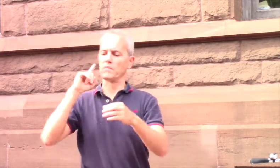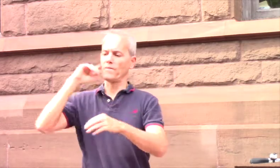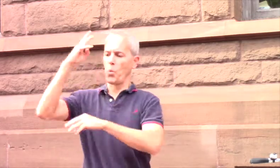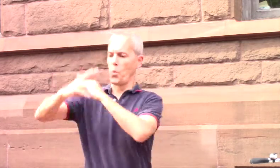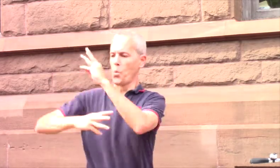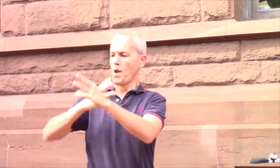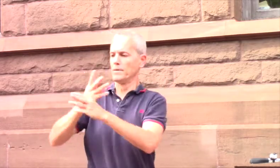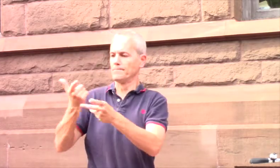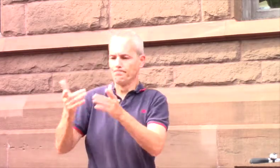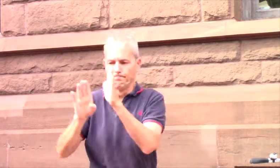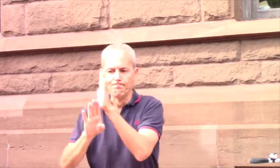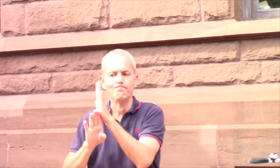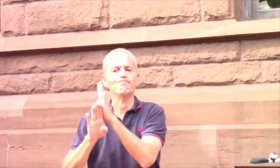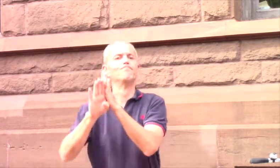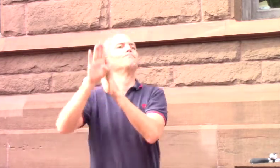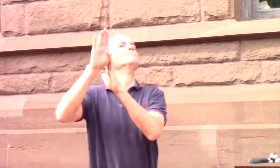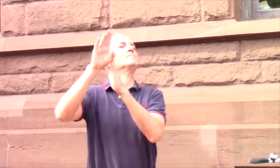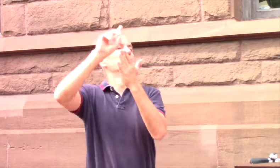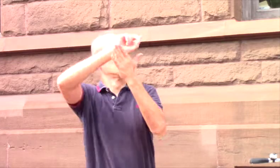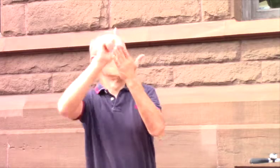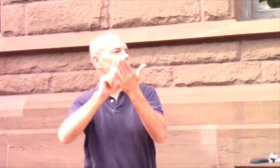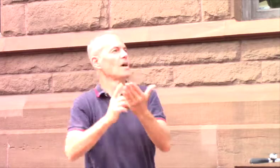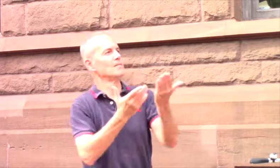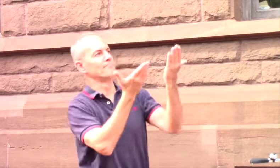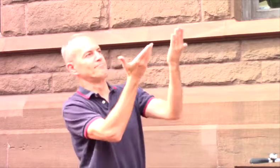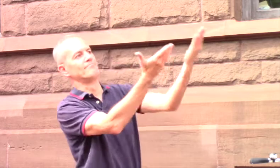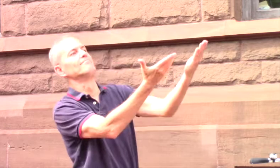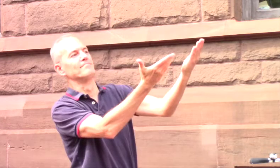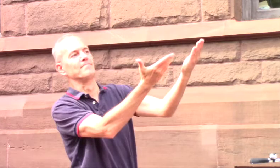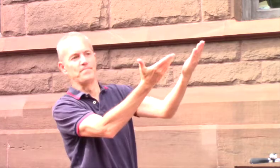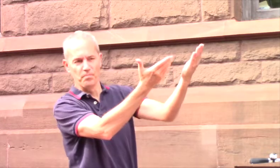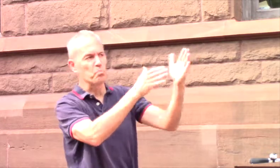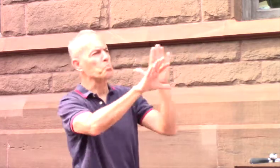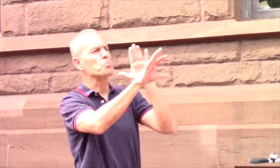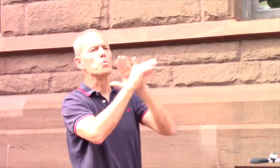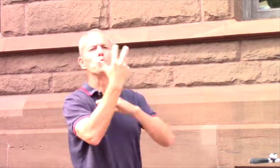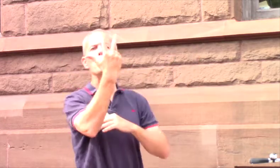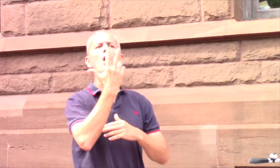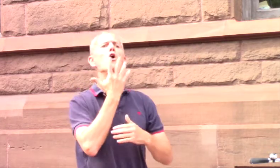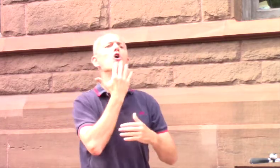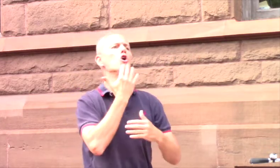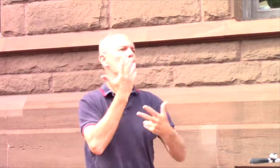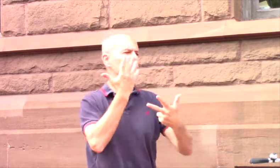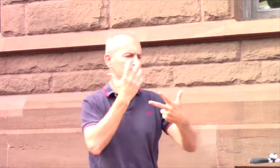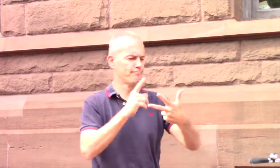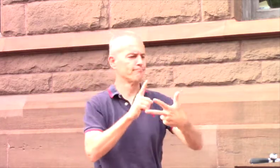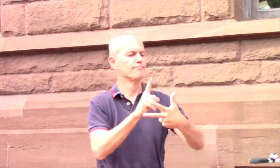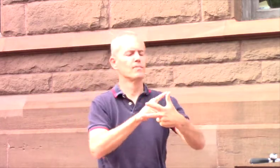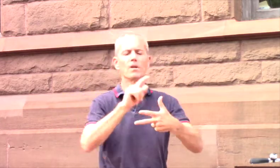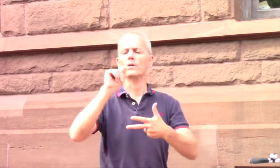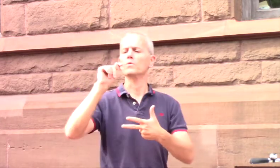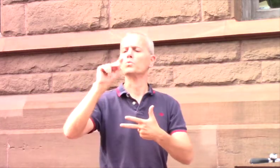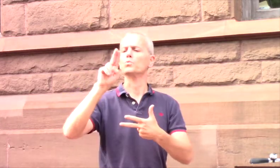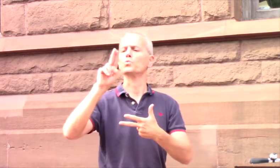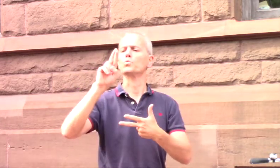and think about ideas to develop a world symbol for Deaf culture. There are three colors in the flag.